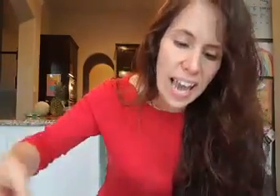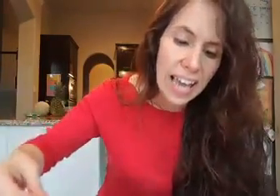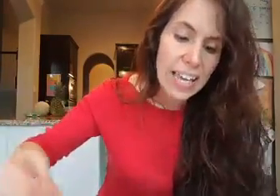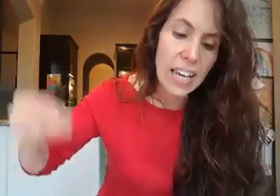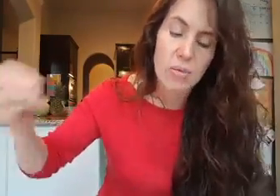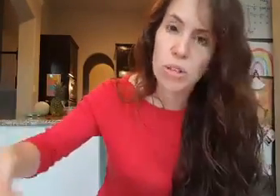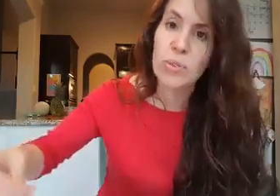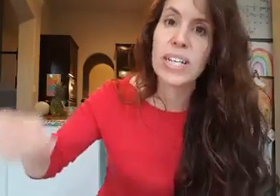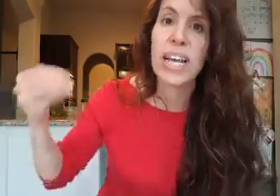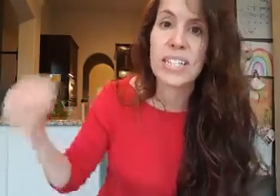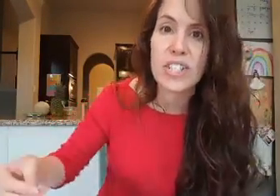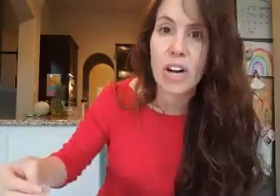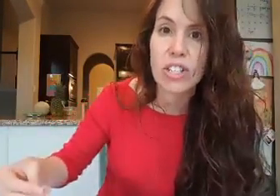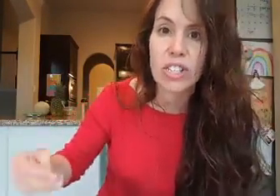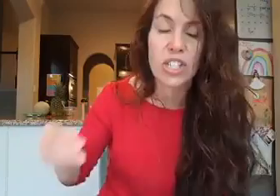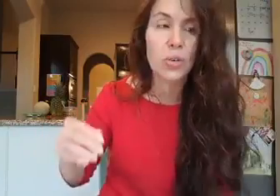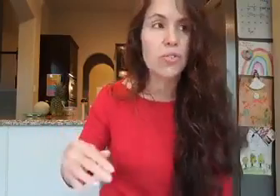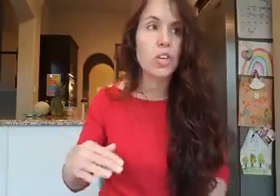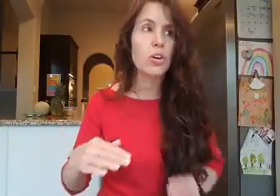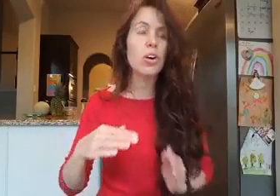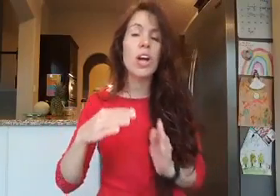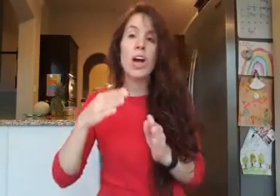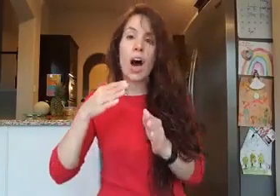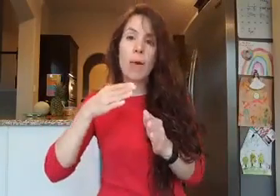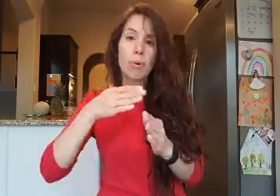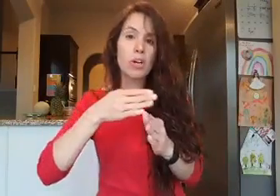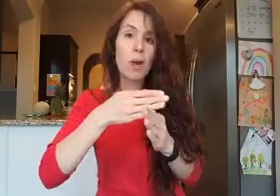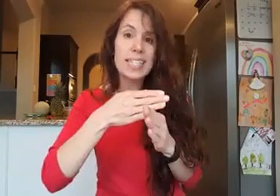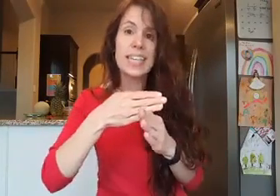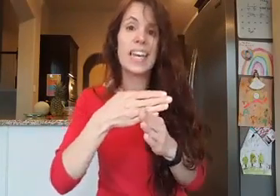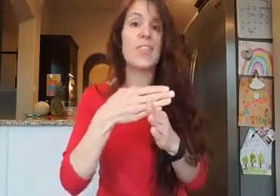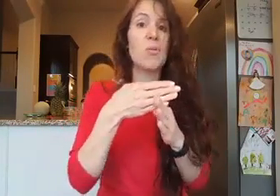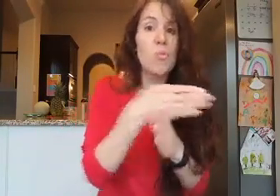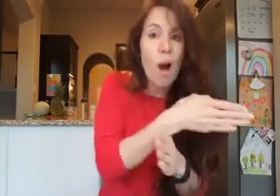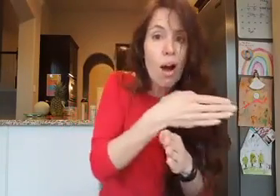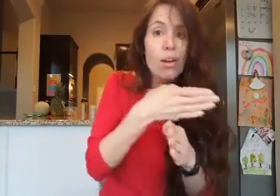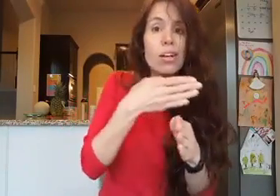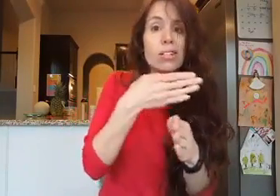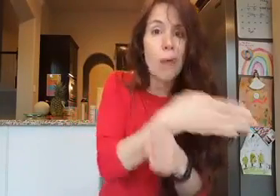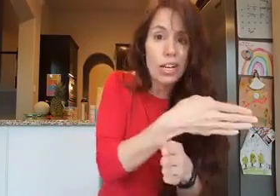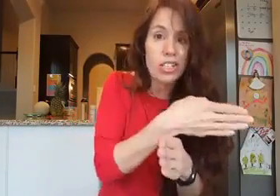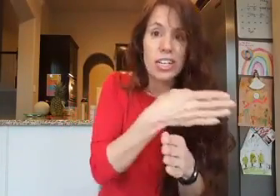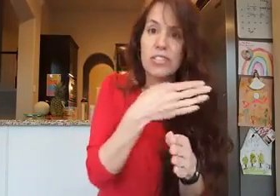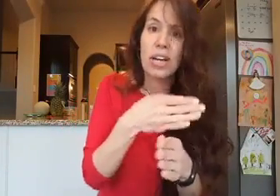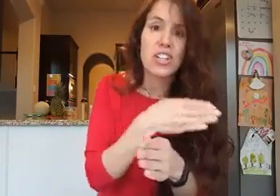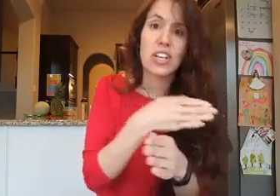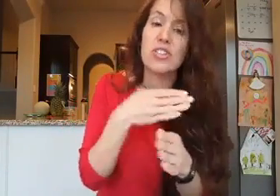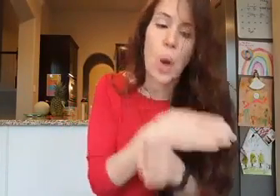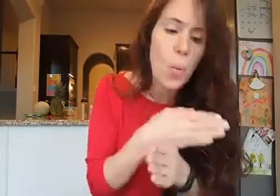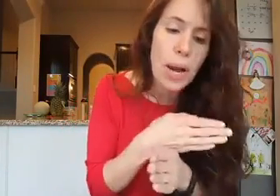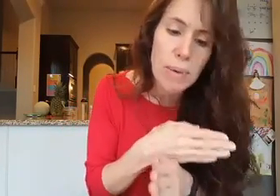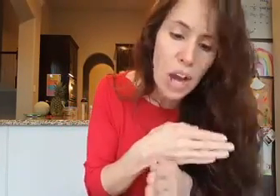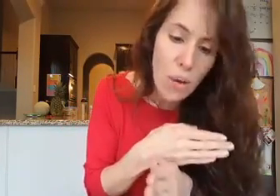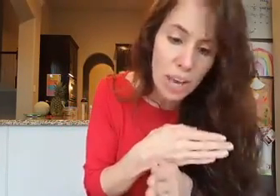and ruin and destruction. So if you're progressing in the wrong direction, in the direction that you don't want to be going,